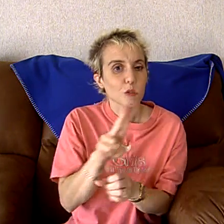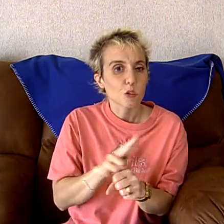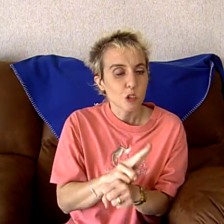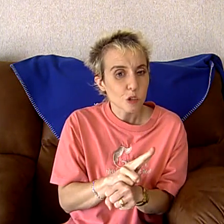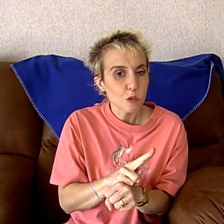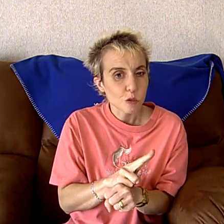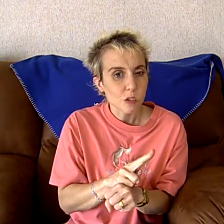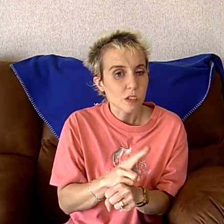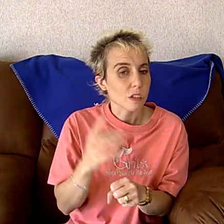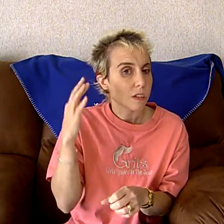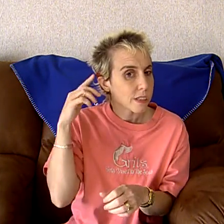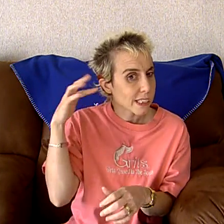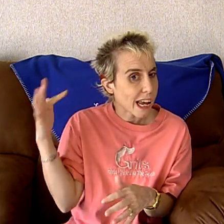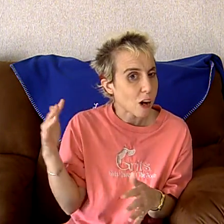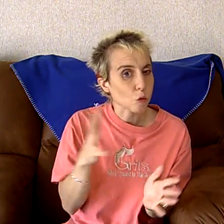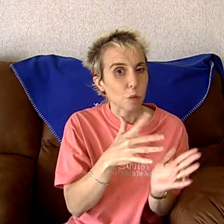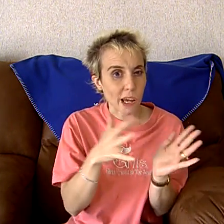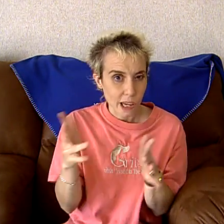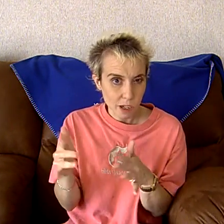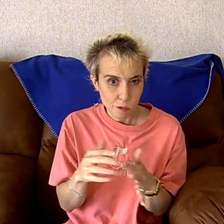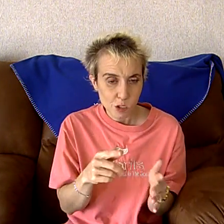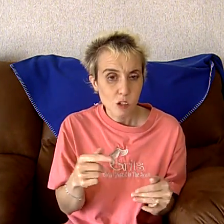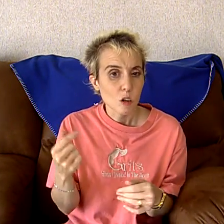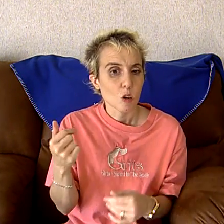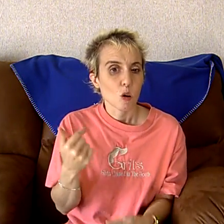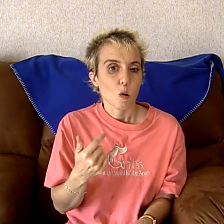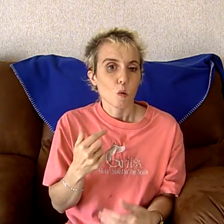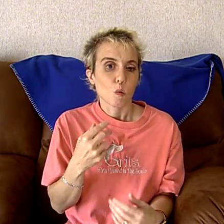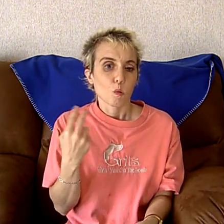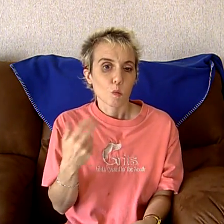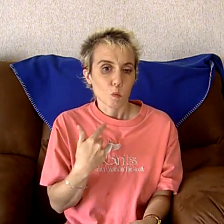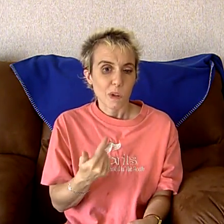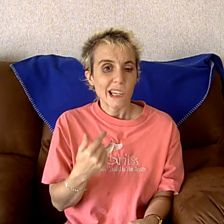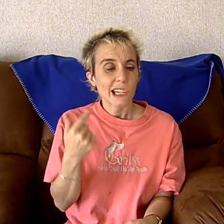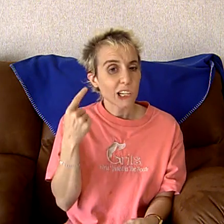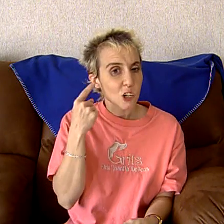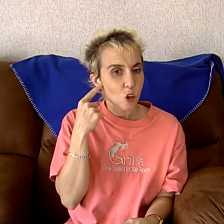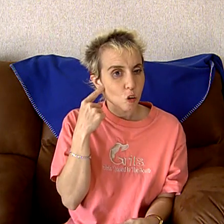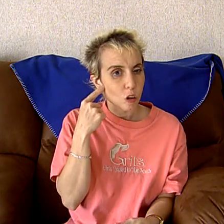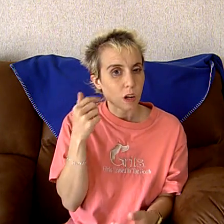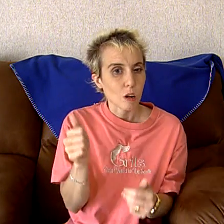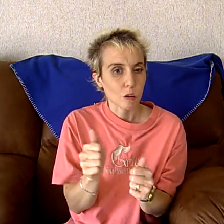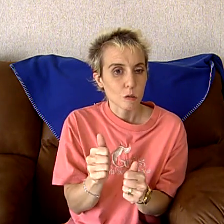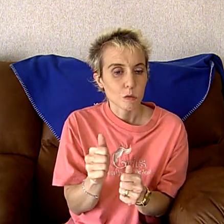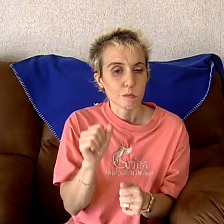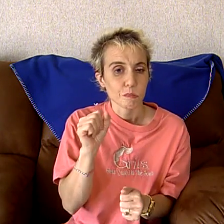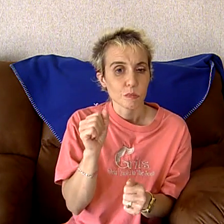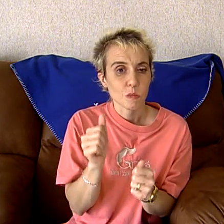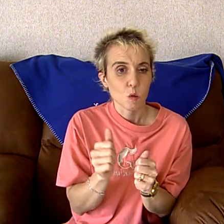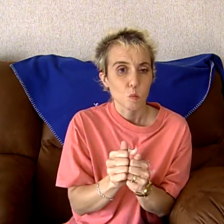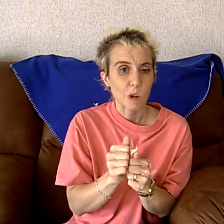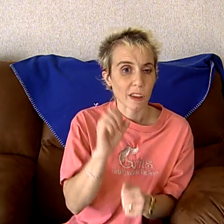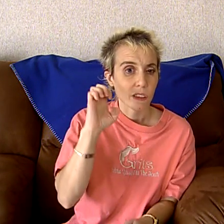use sound waves. We hear, uh, with